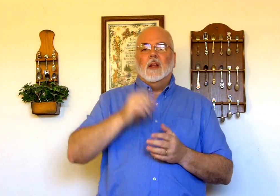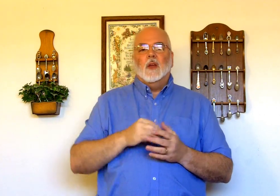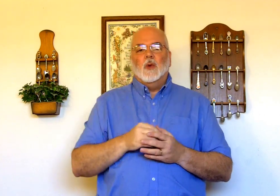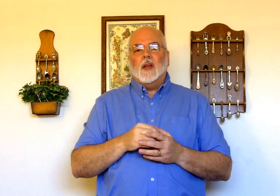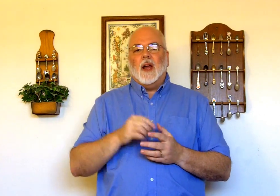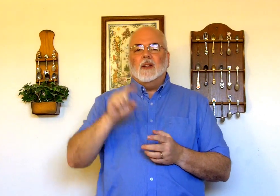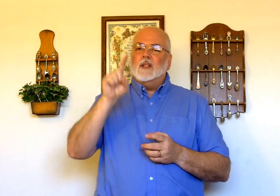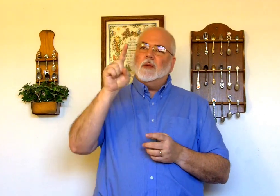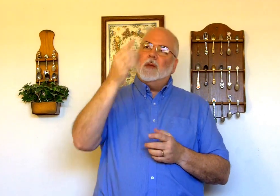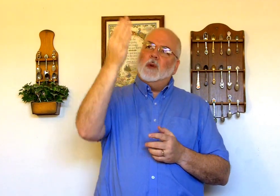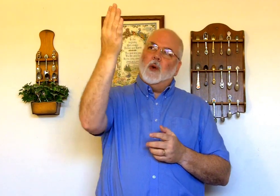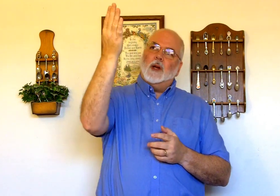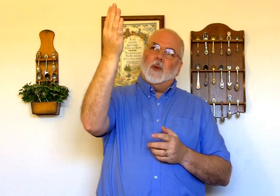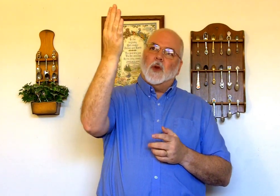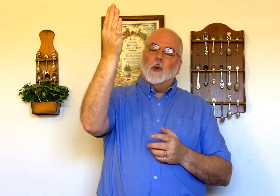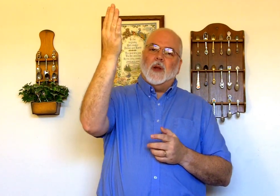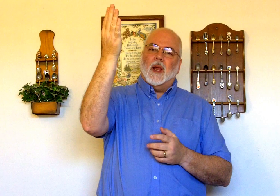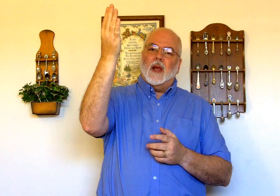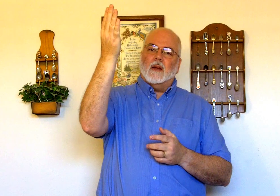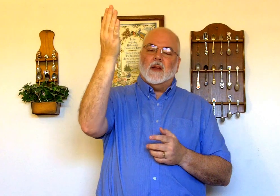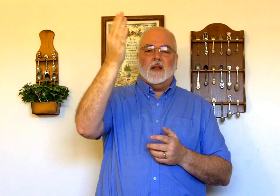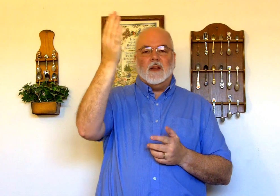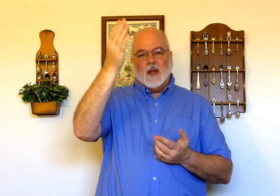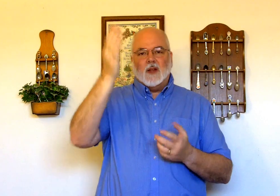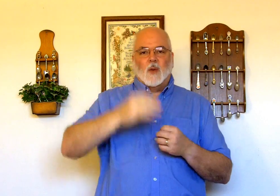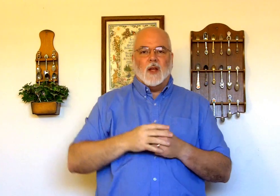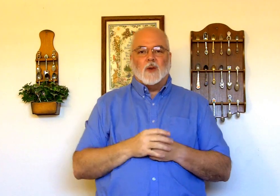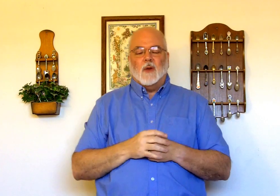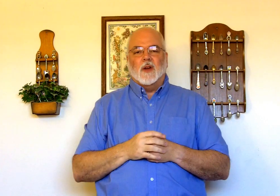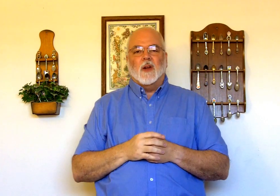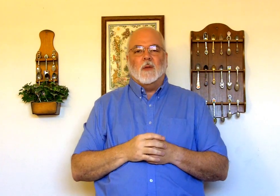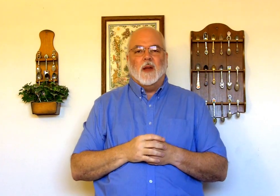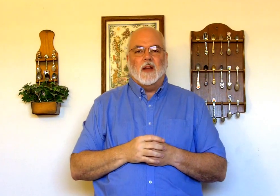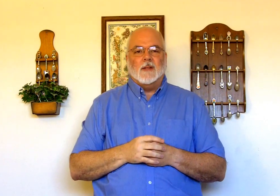With God, sometimes you'll point up with an open hand. Either way is right when you're talking about God.